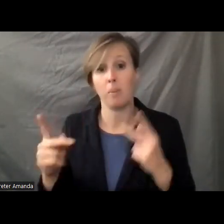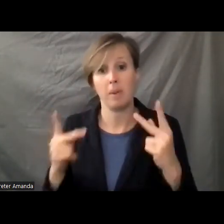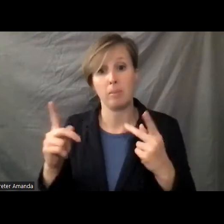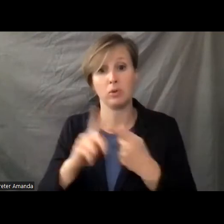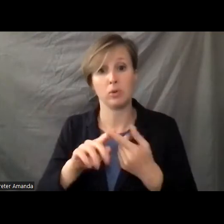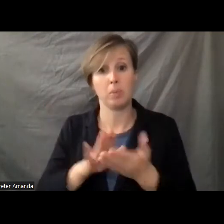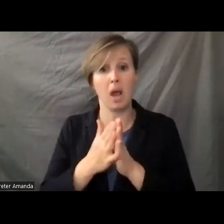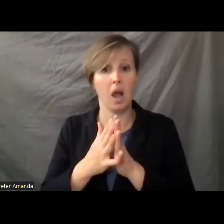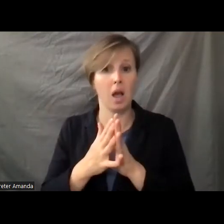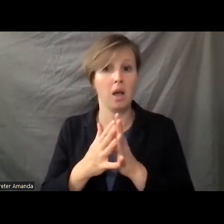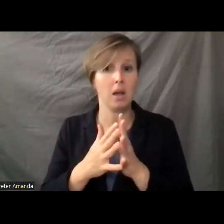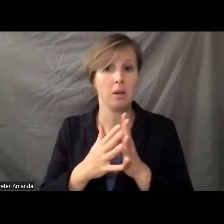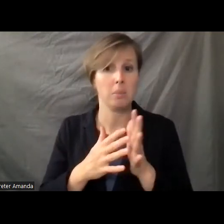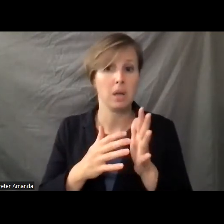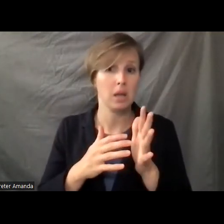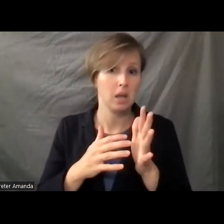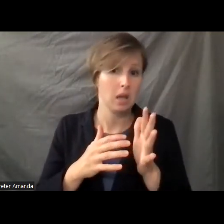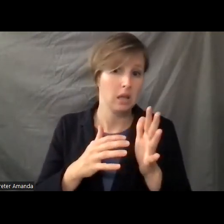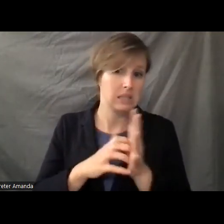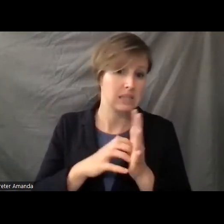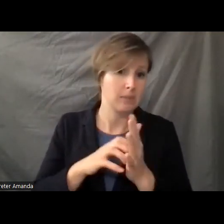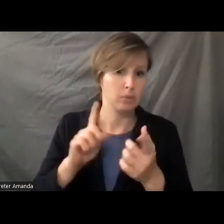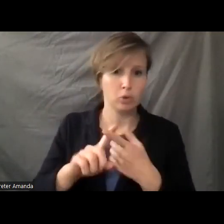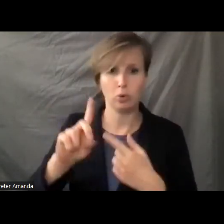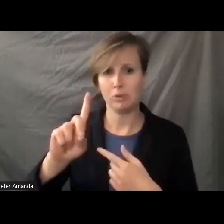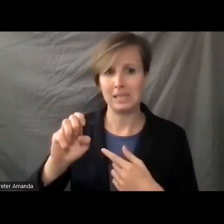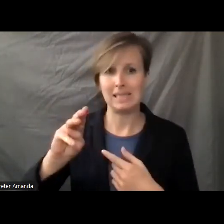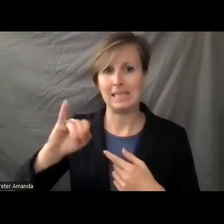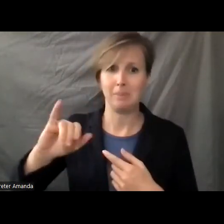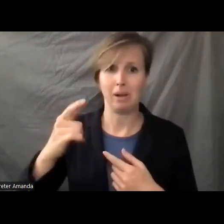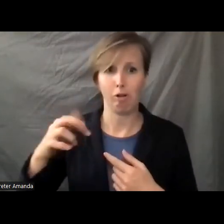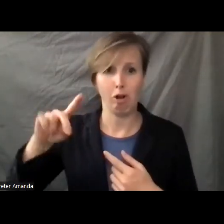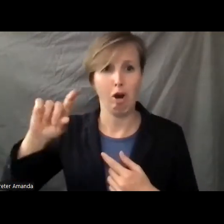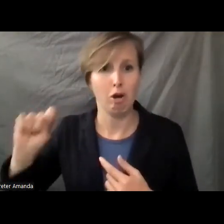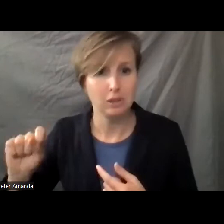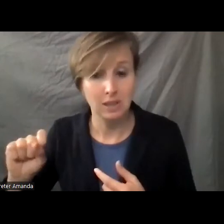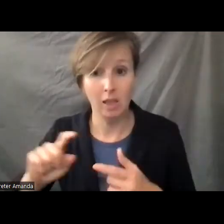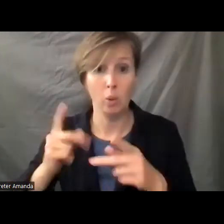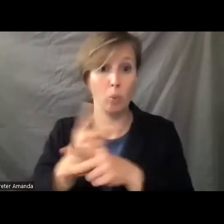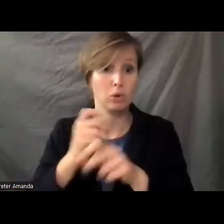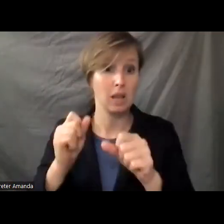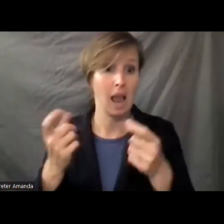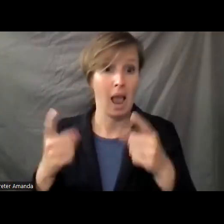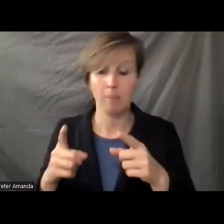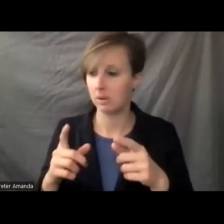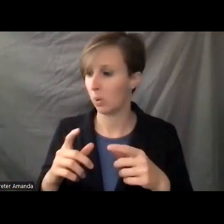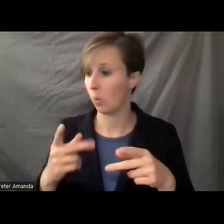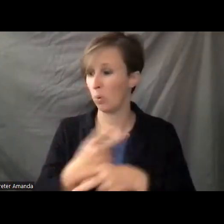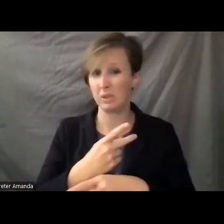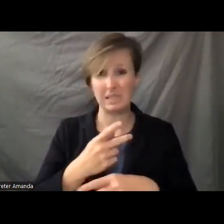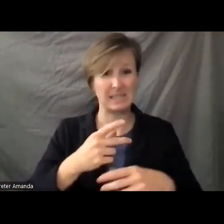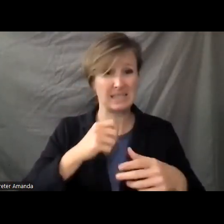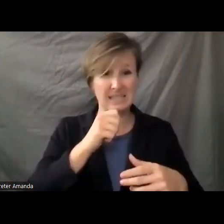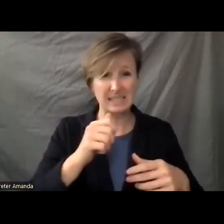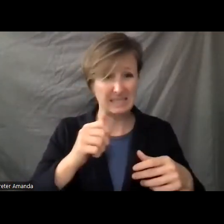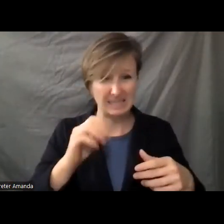become susceptible to demagogues. And then the worst thing could happen, you know, what once seemed impossible becomes a glaring